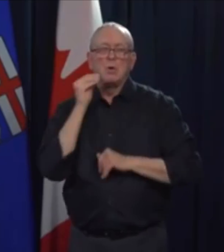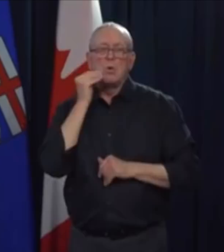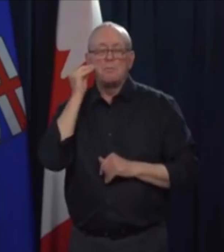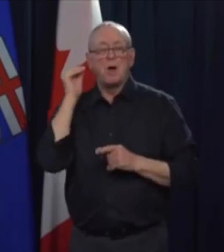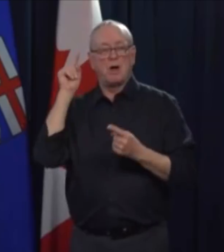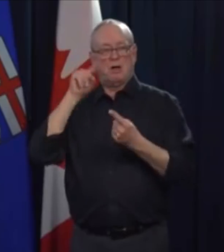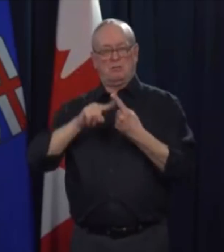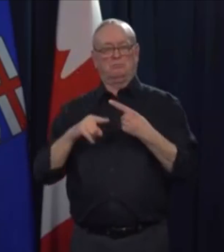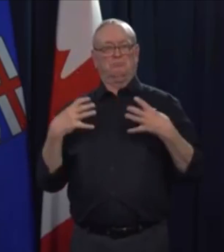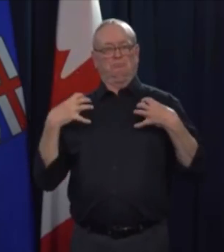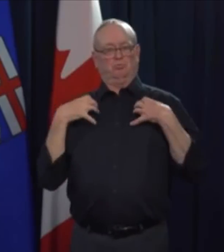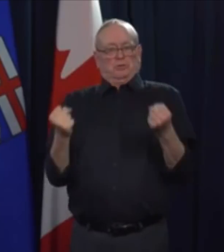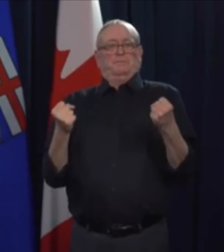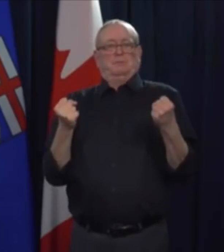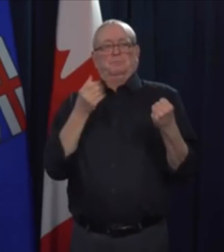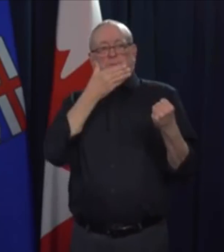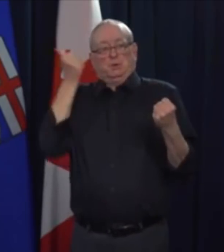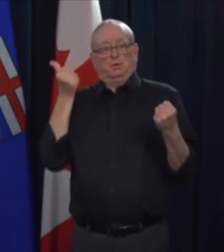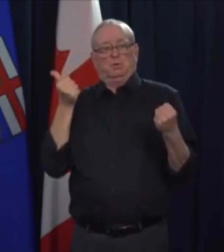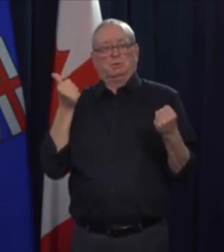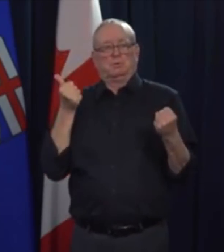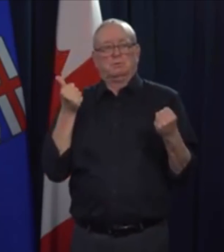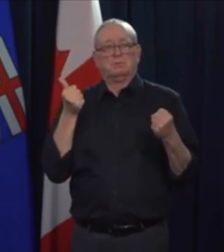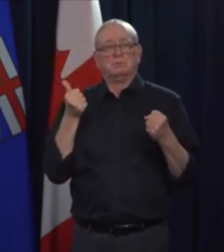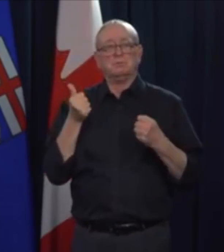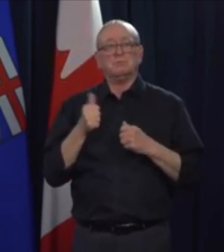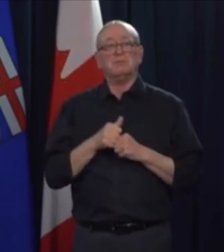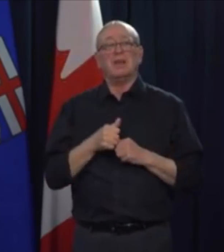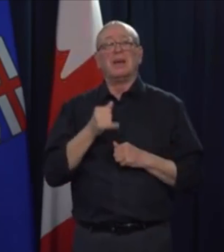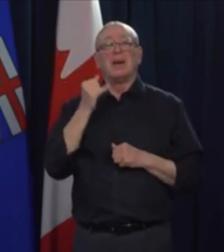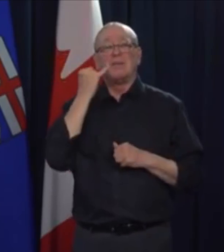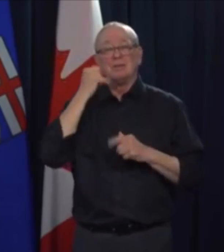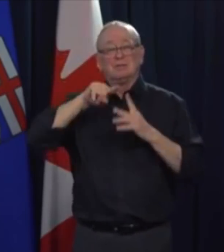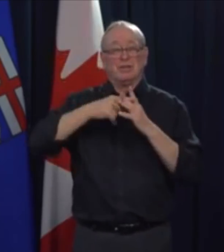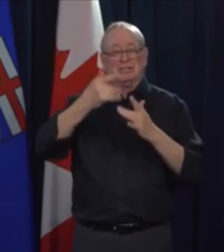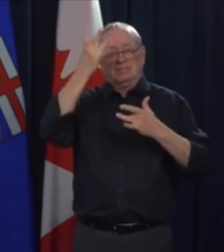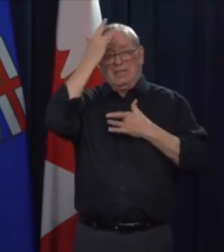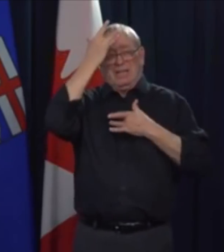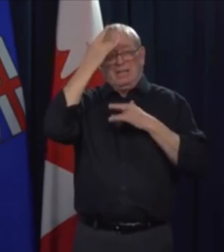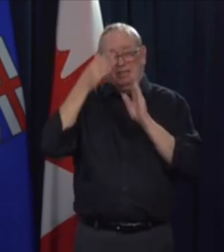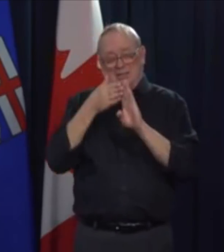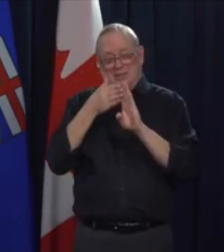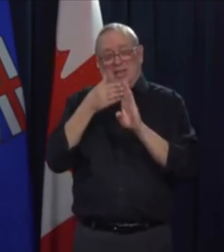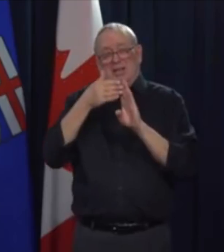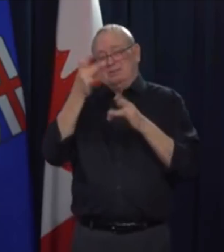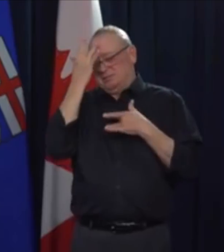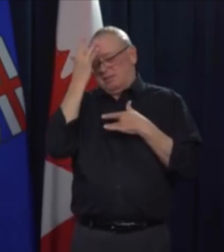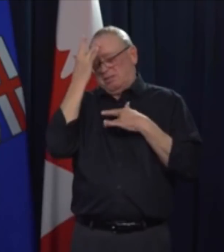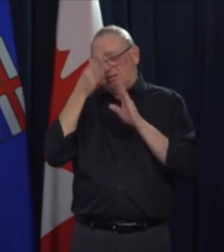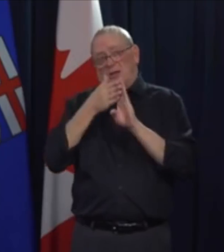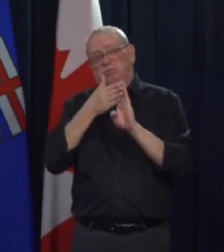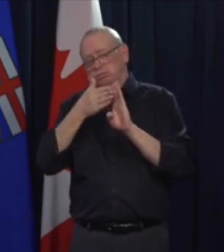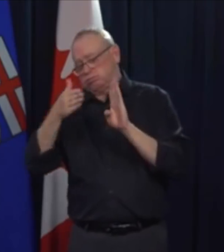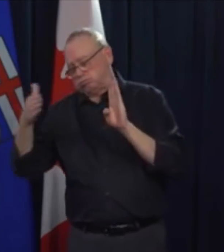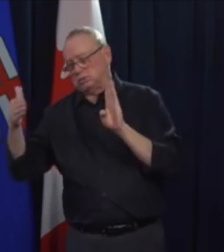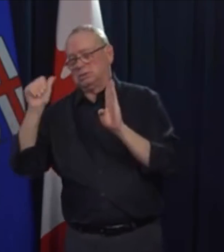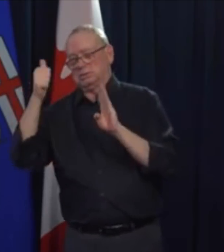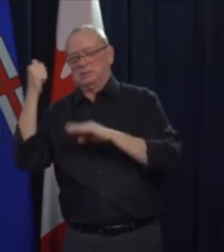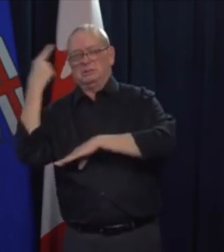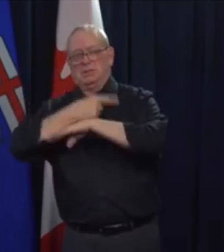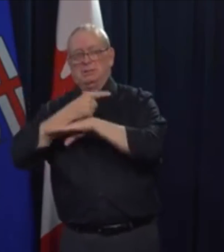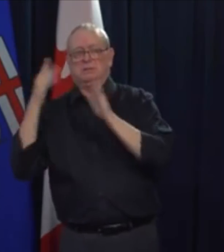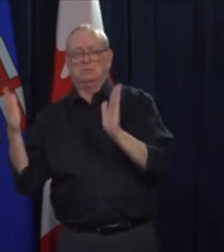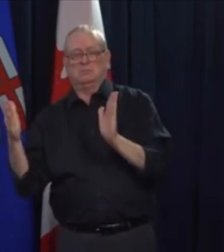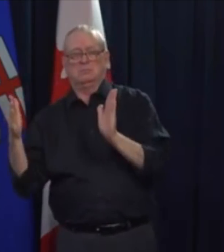days have passed from the start of symptoms. If symptoms continue past 10 days, self-isolation should